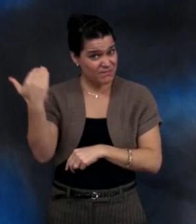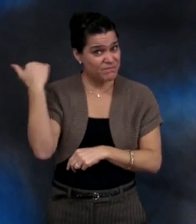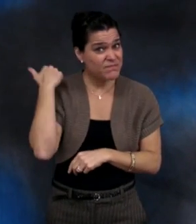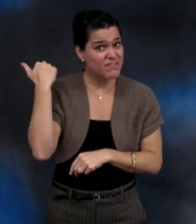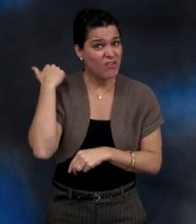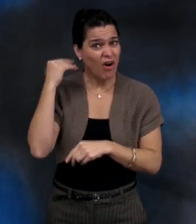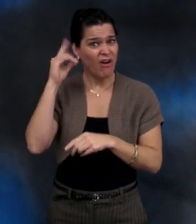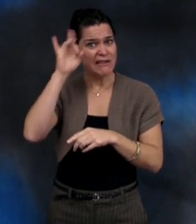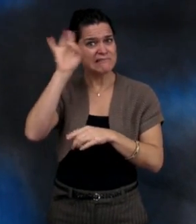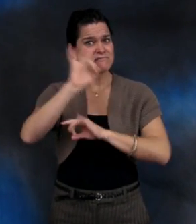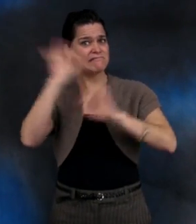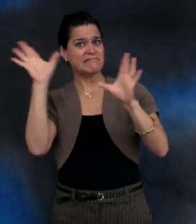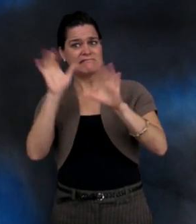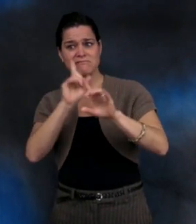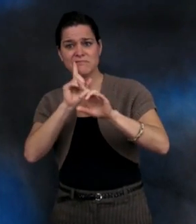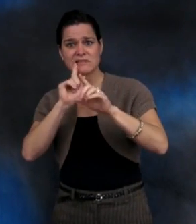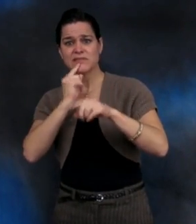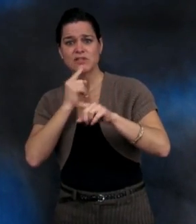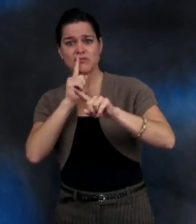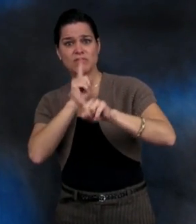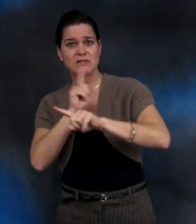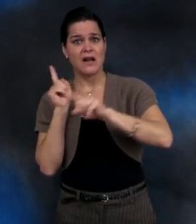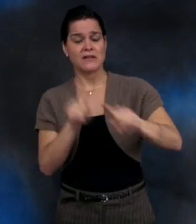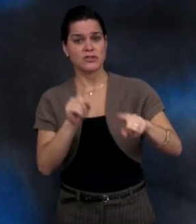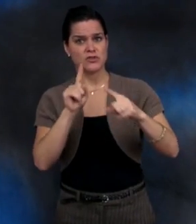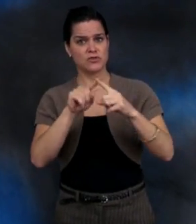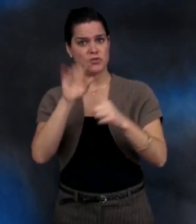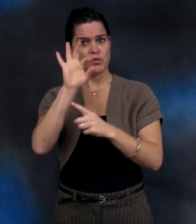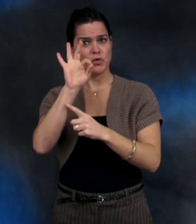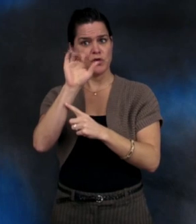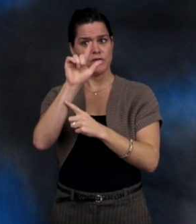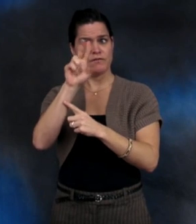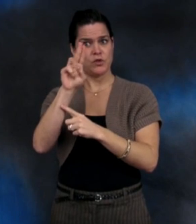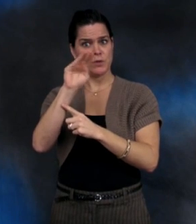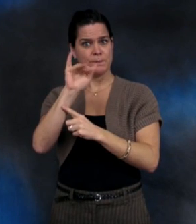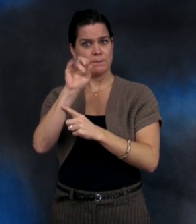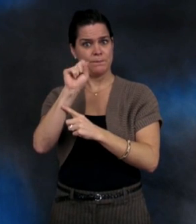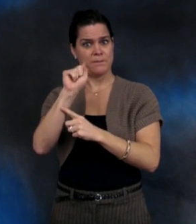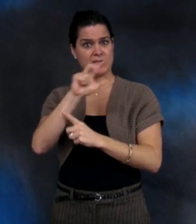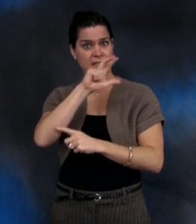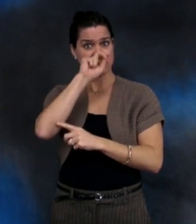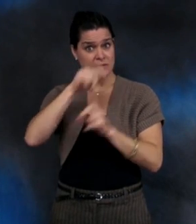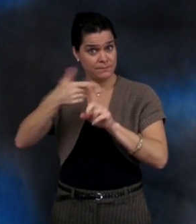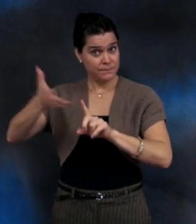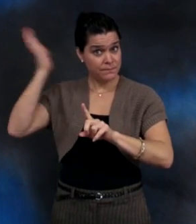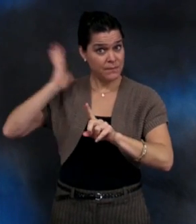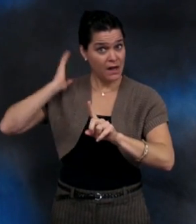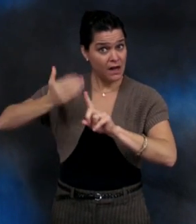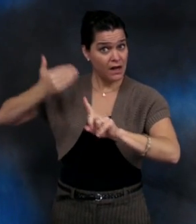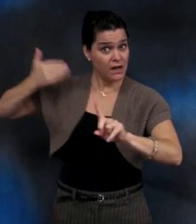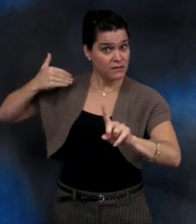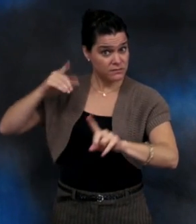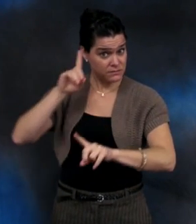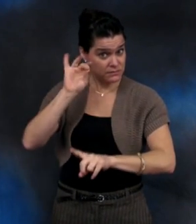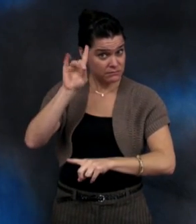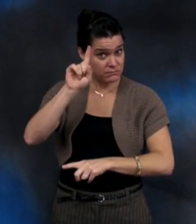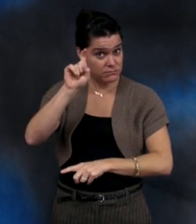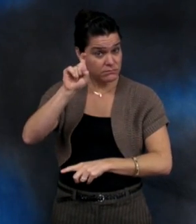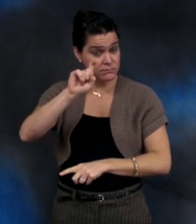Has the person to be vaccinated ever had a serious reaction to intranasal influenza vaccines or